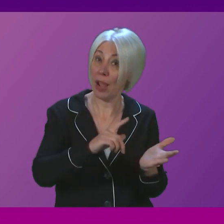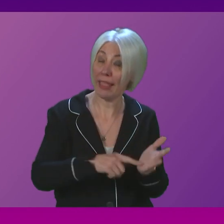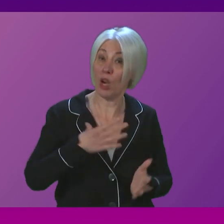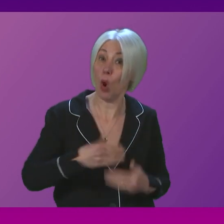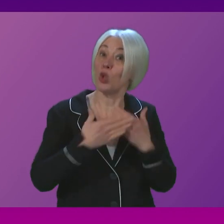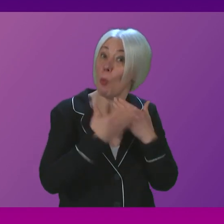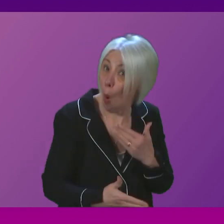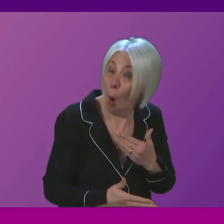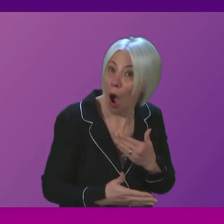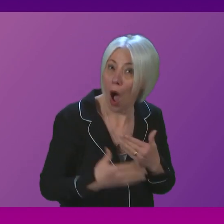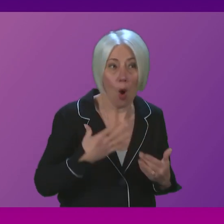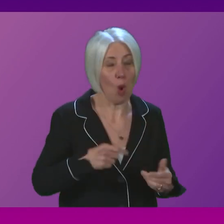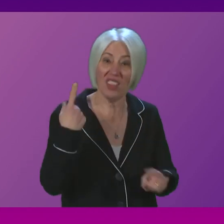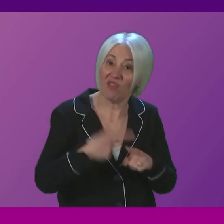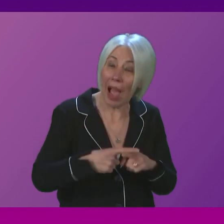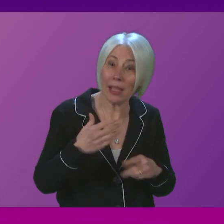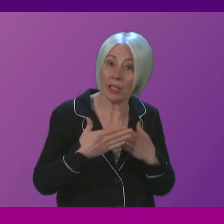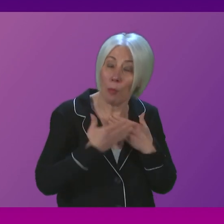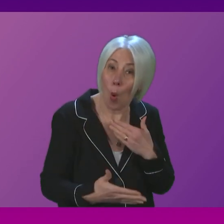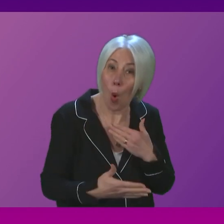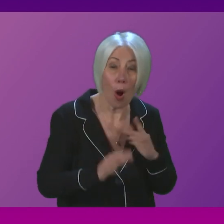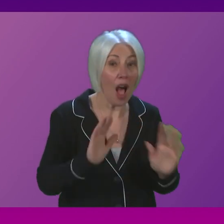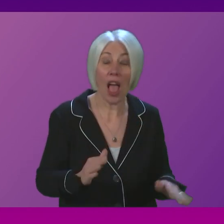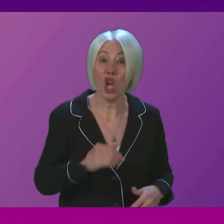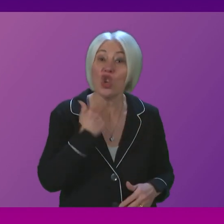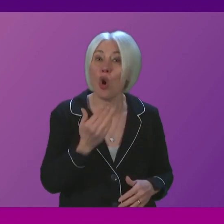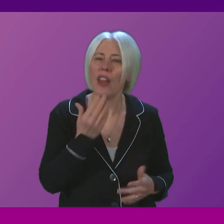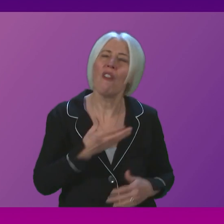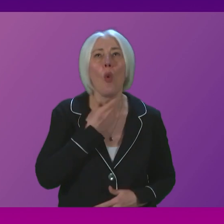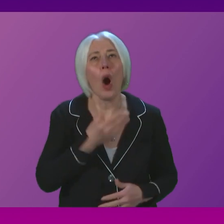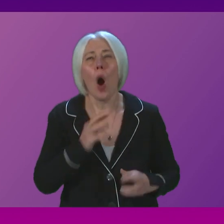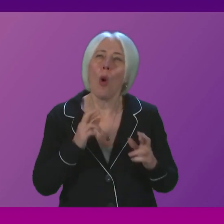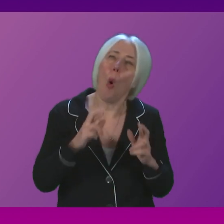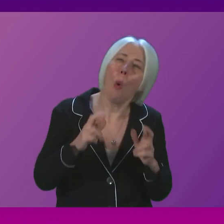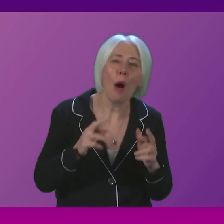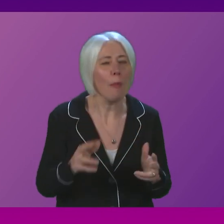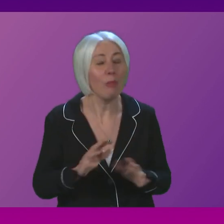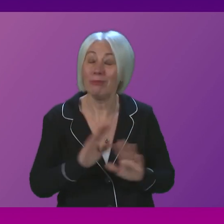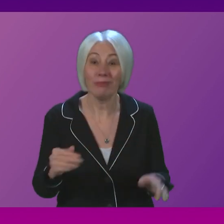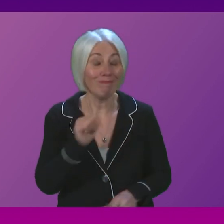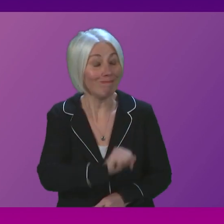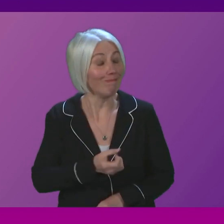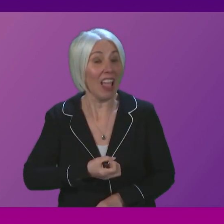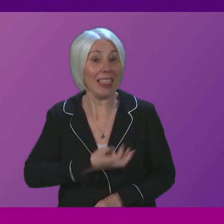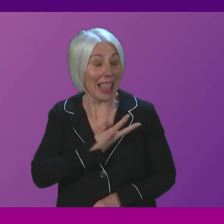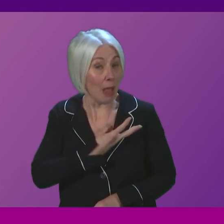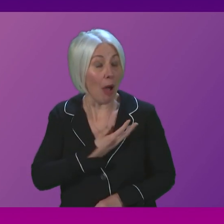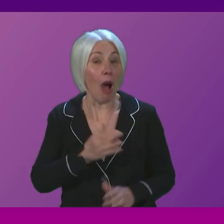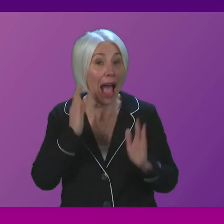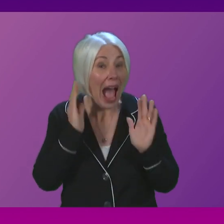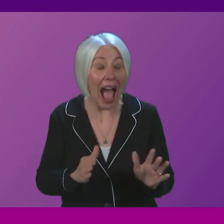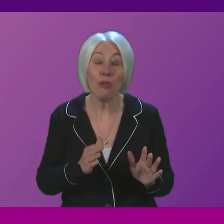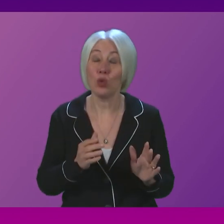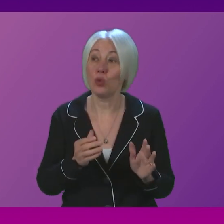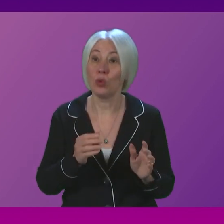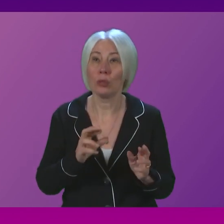much more and to do it faster it is not enough to will the ends presiding officer Labour also have to will the means